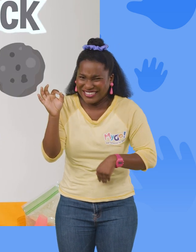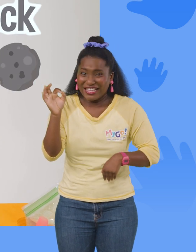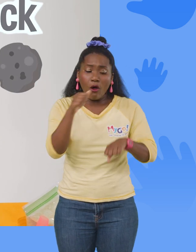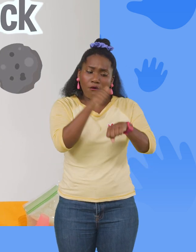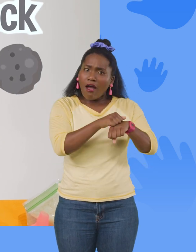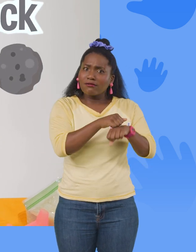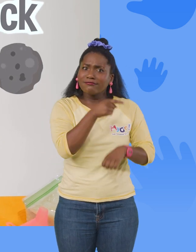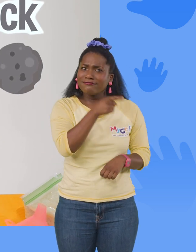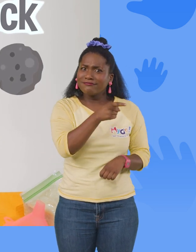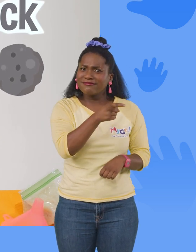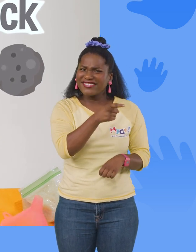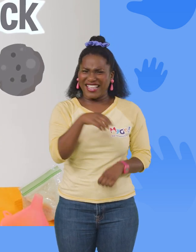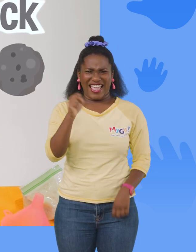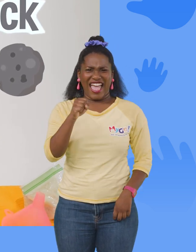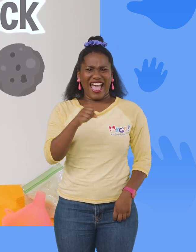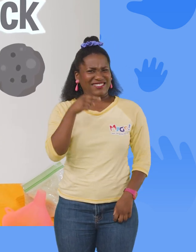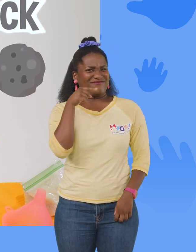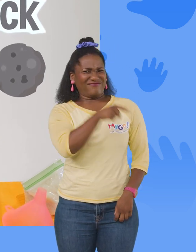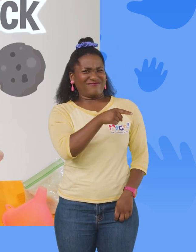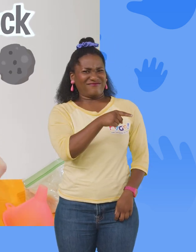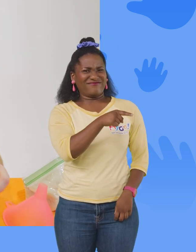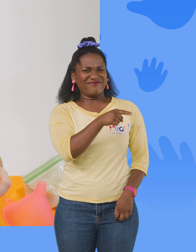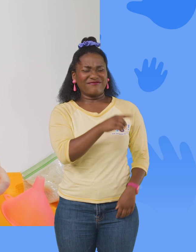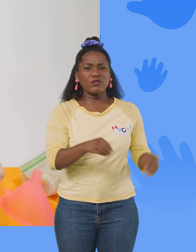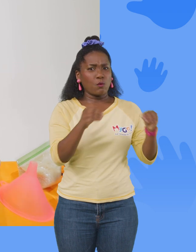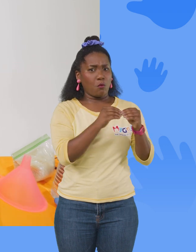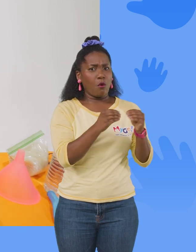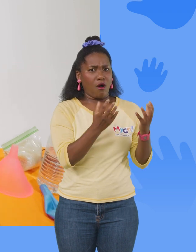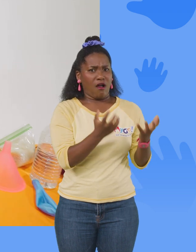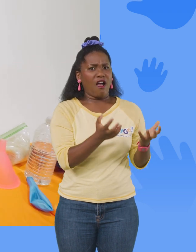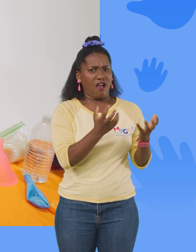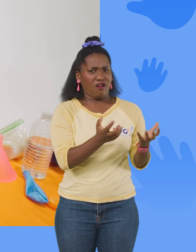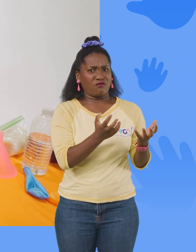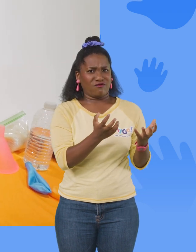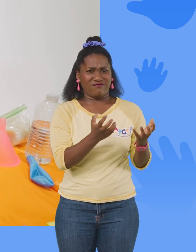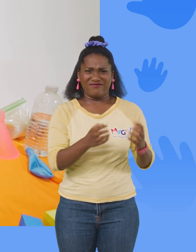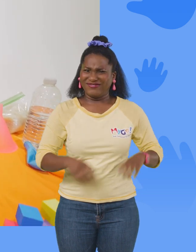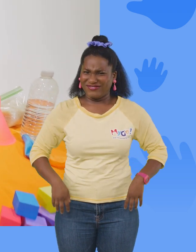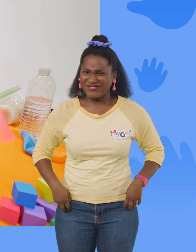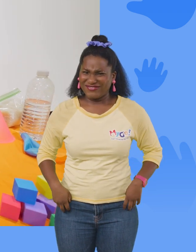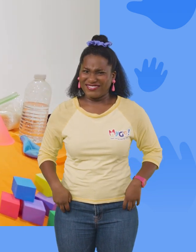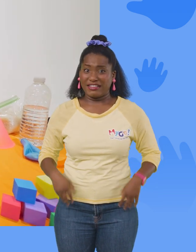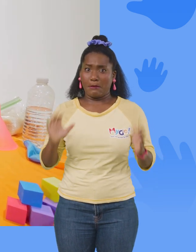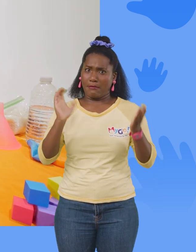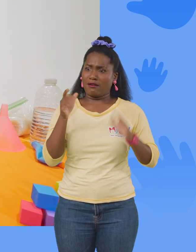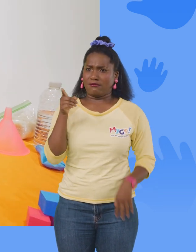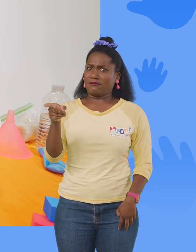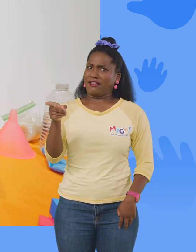rock? Yeah, I bet. Yeah, the rock is going to be heavier than the feather. Ready?